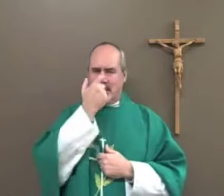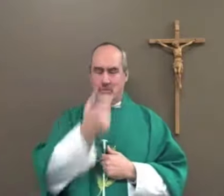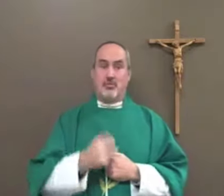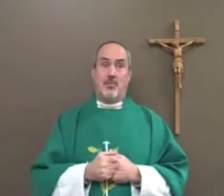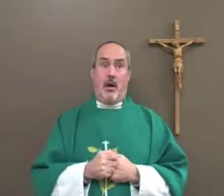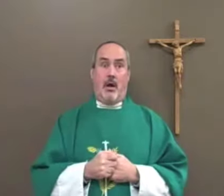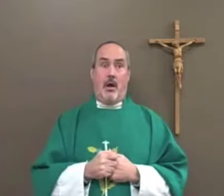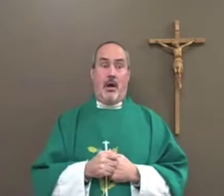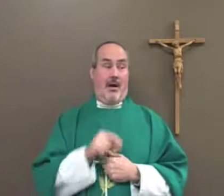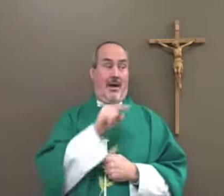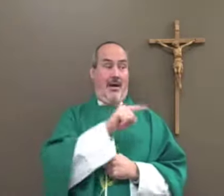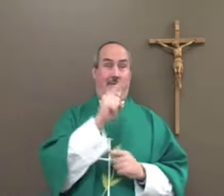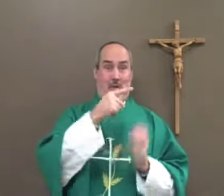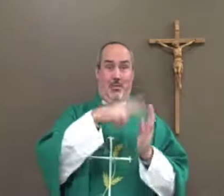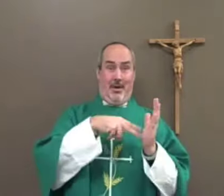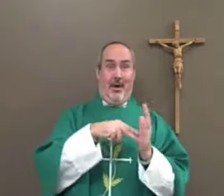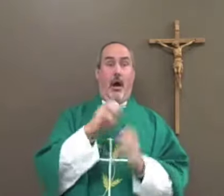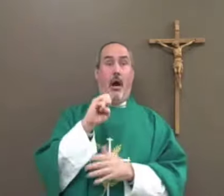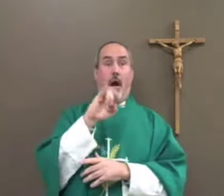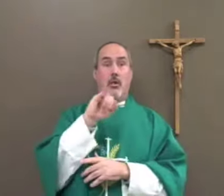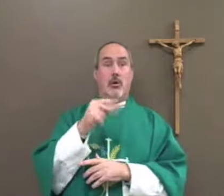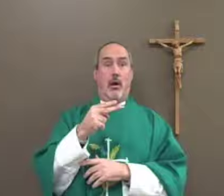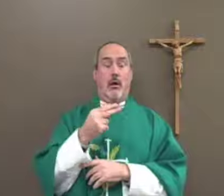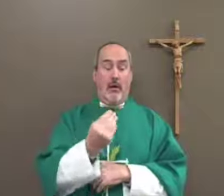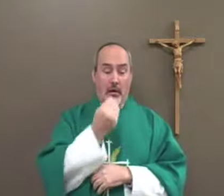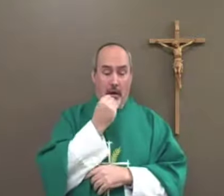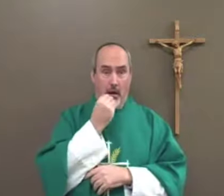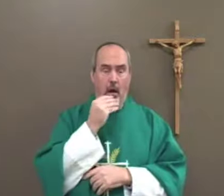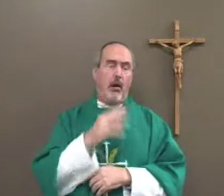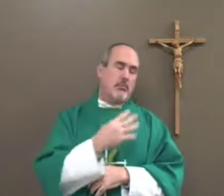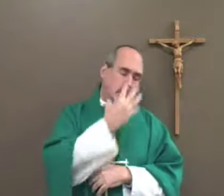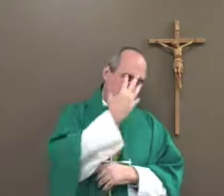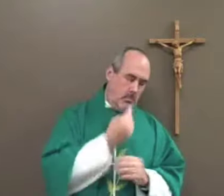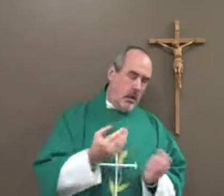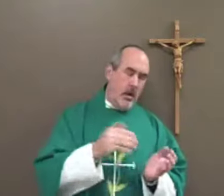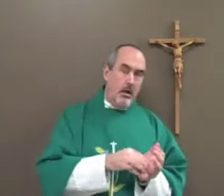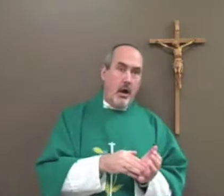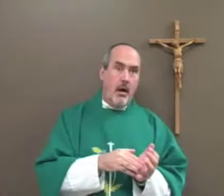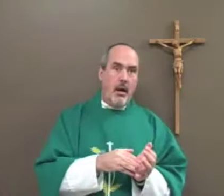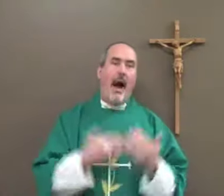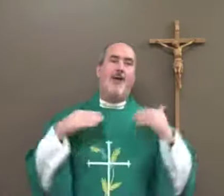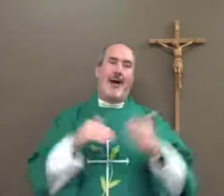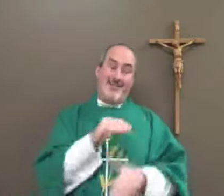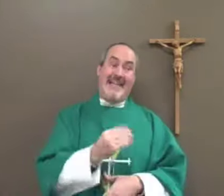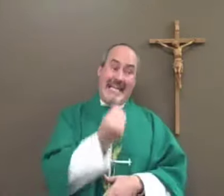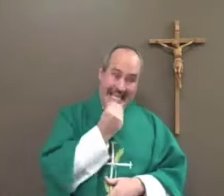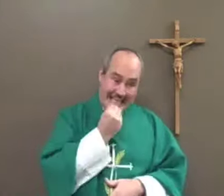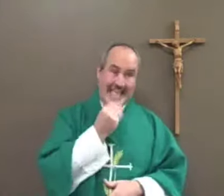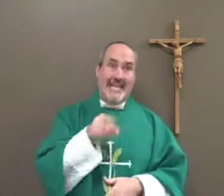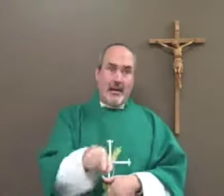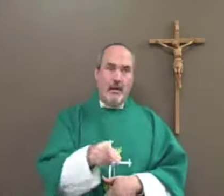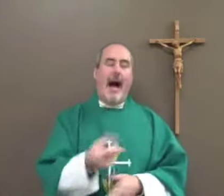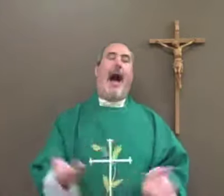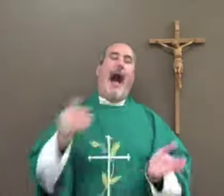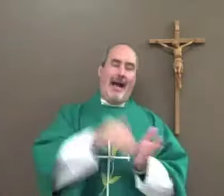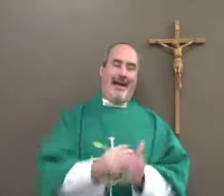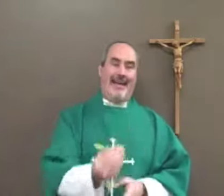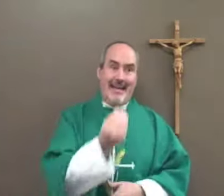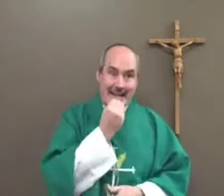And it's interesting. When we look at the first reading, how when Elijah ate and then fell asleep again, and the angel woke him